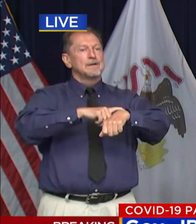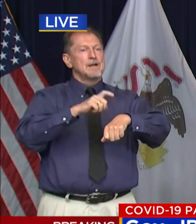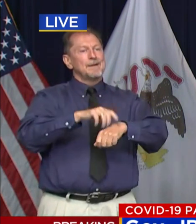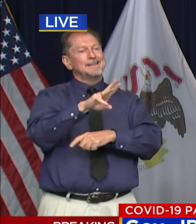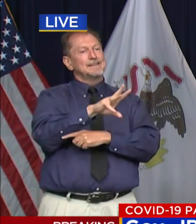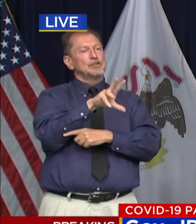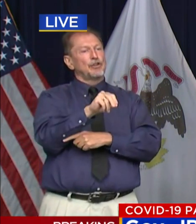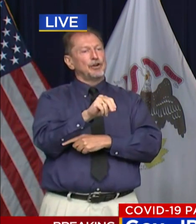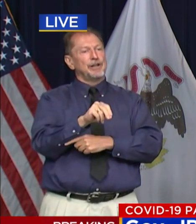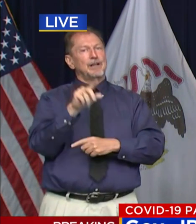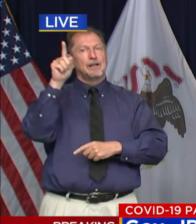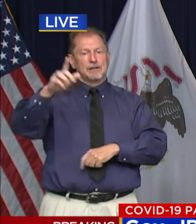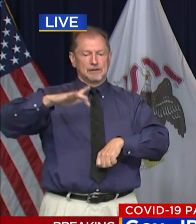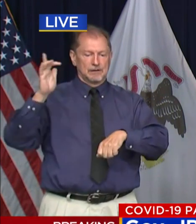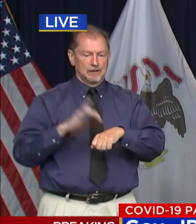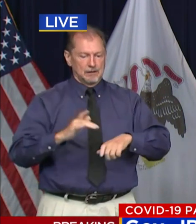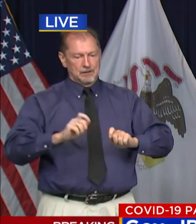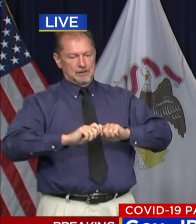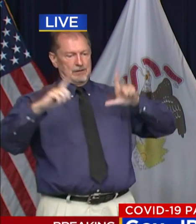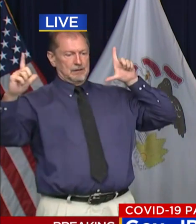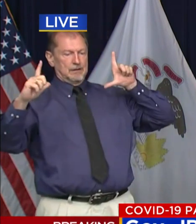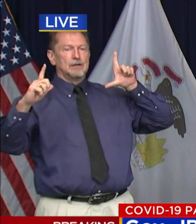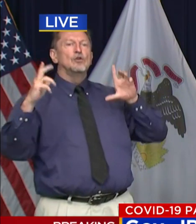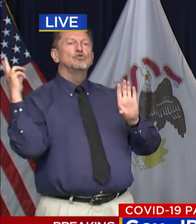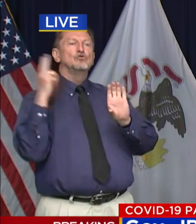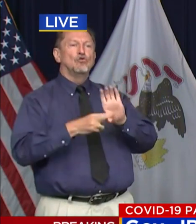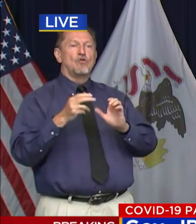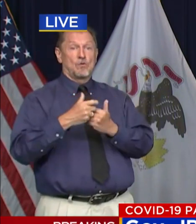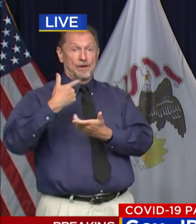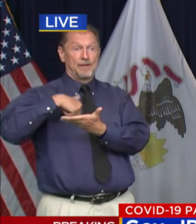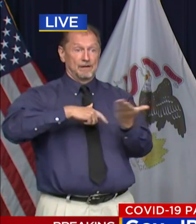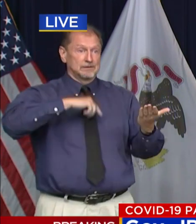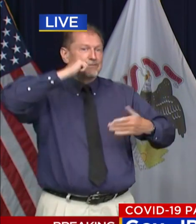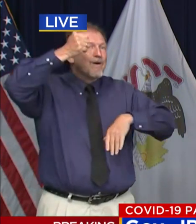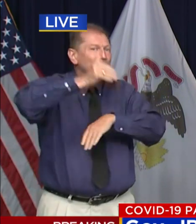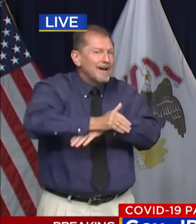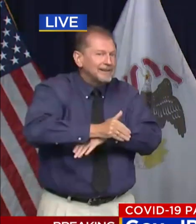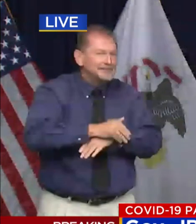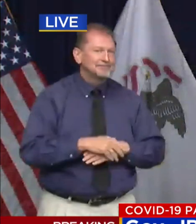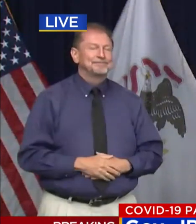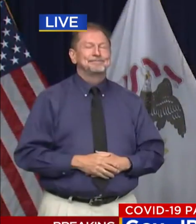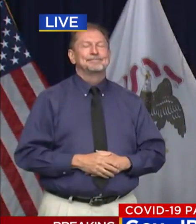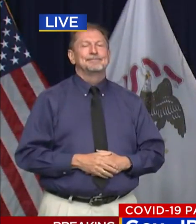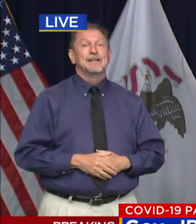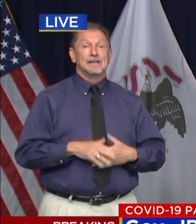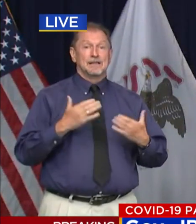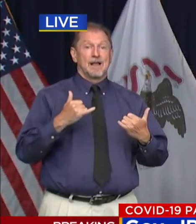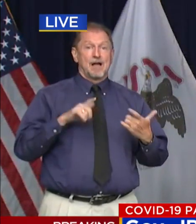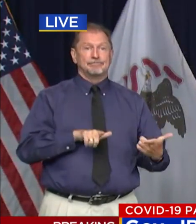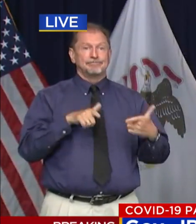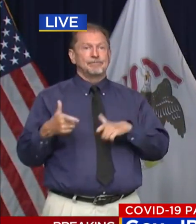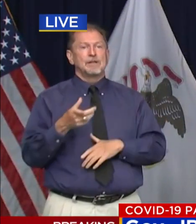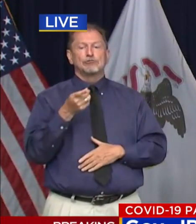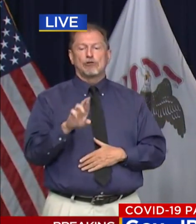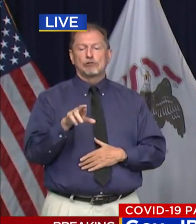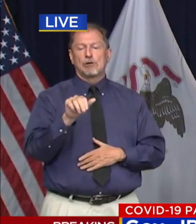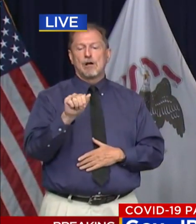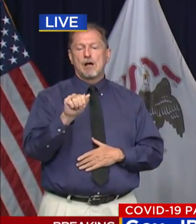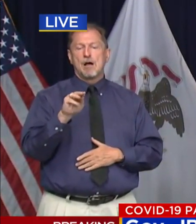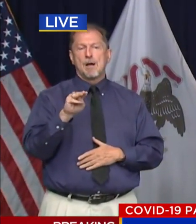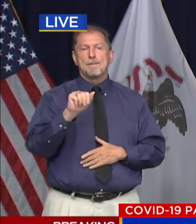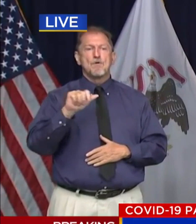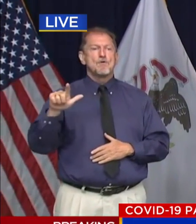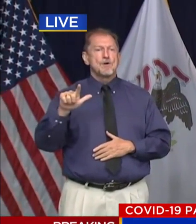And I'd be honored to have you join us. So thank you. And with that, I'd like to turn it over to Dr. Amal Tokars,